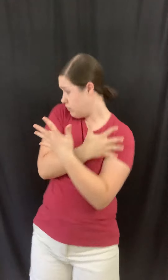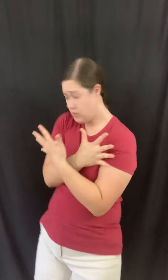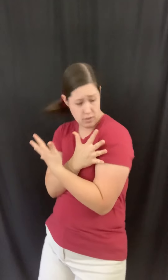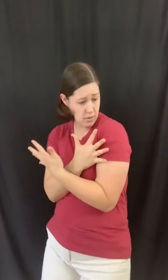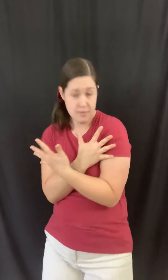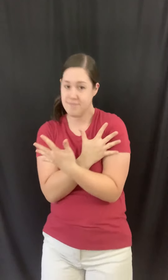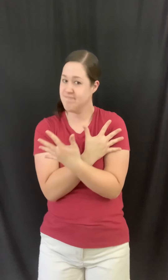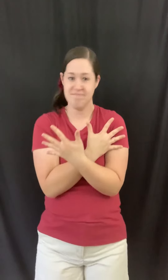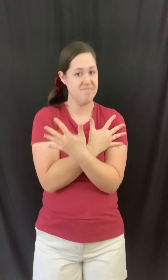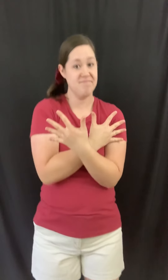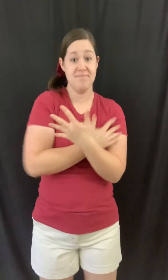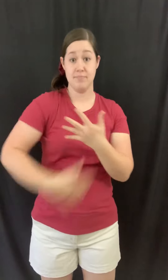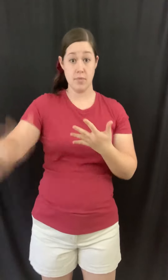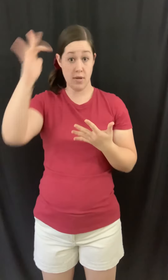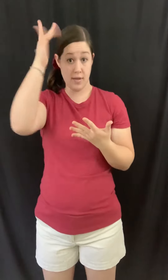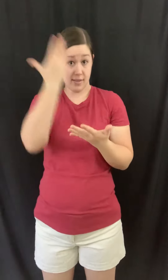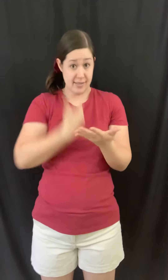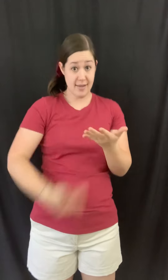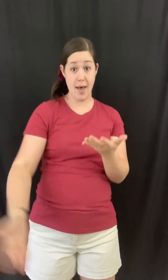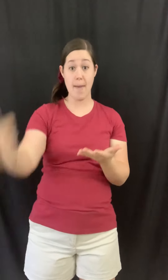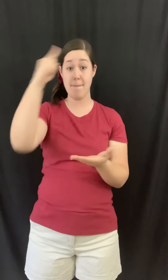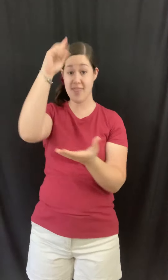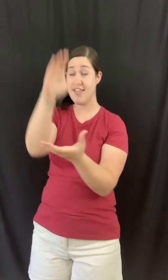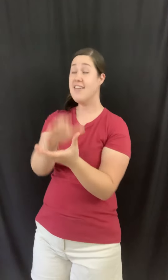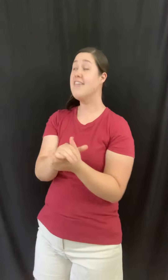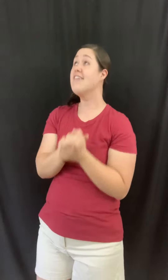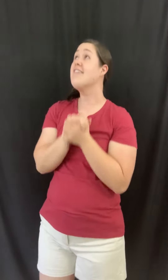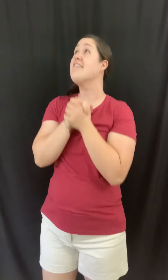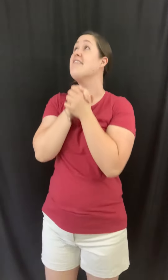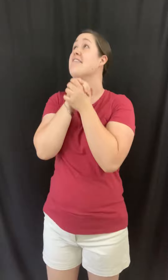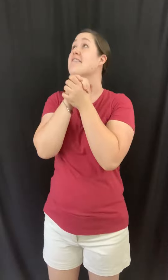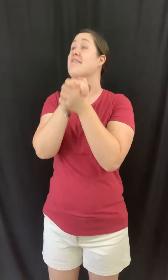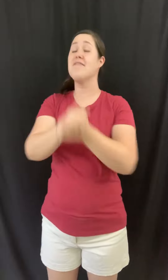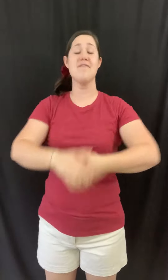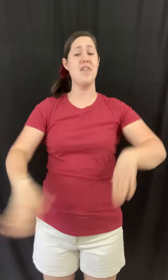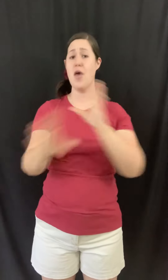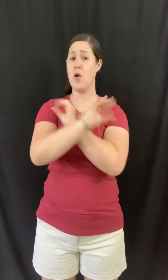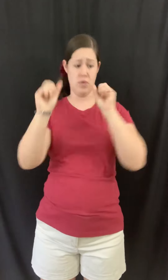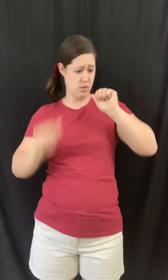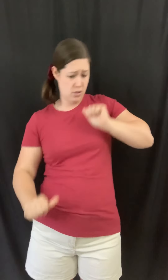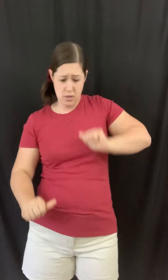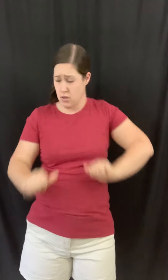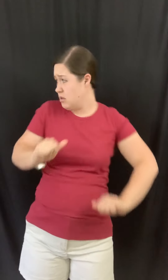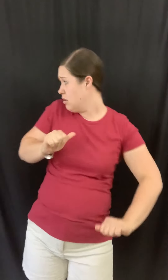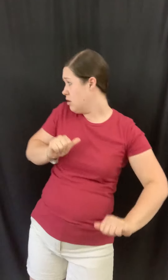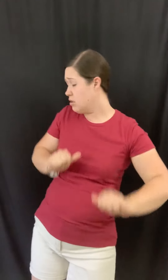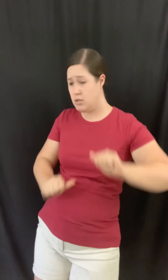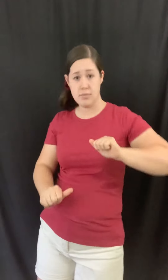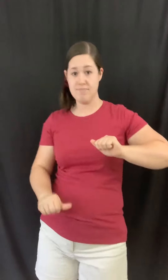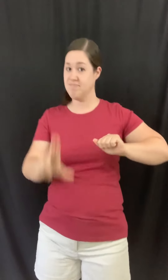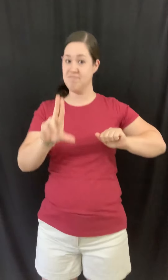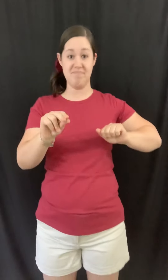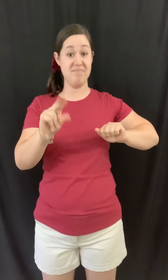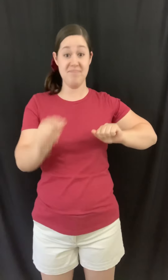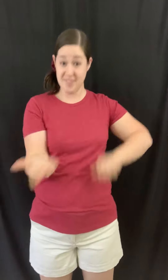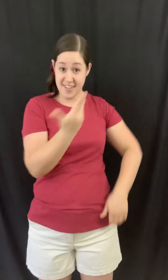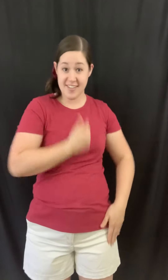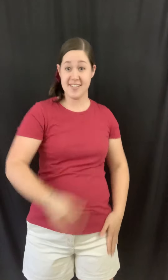doubt Cause